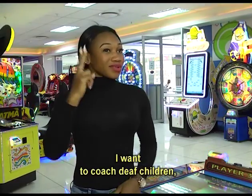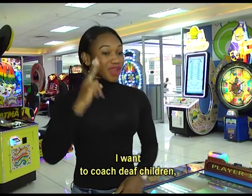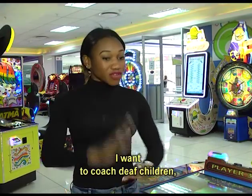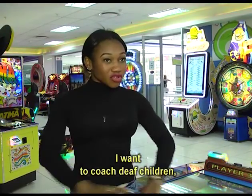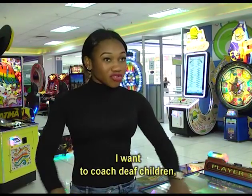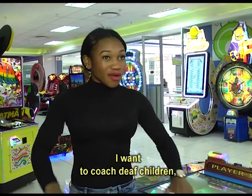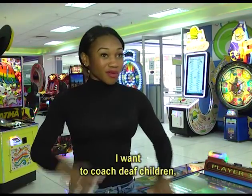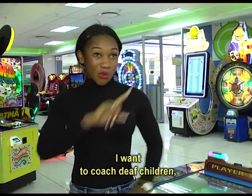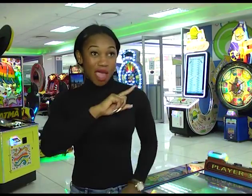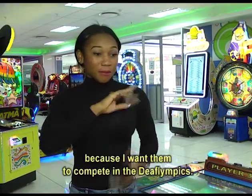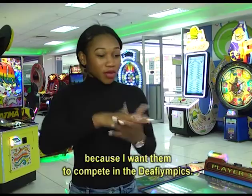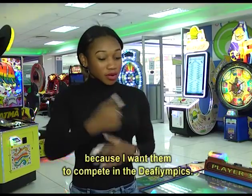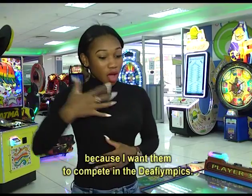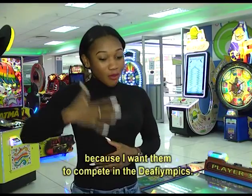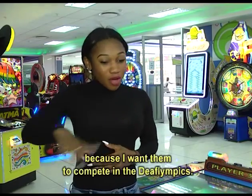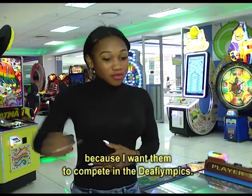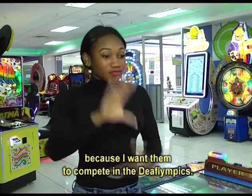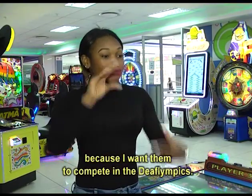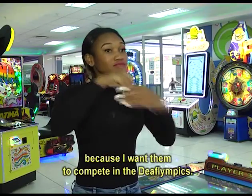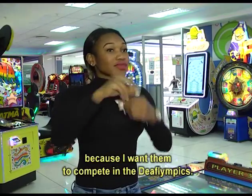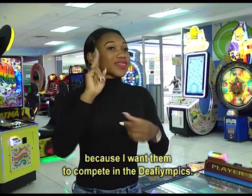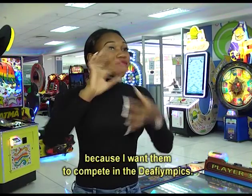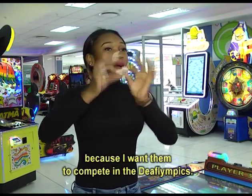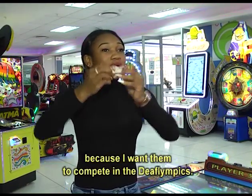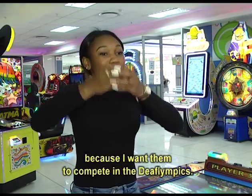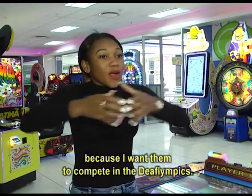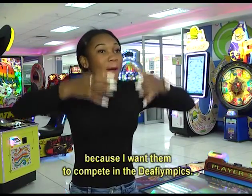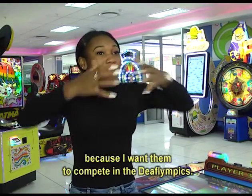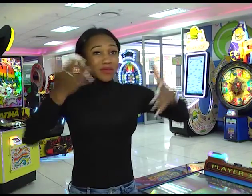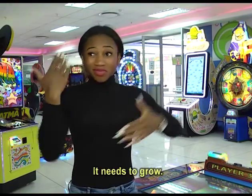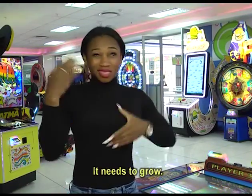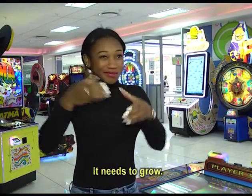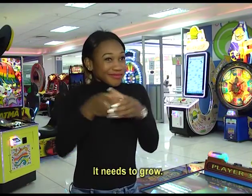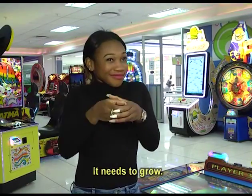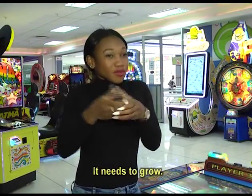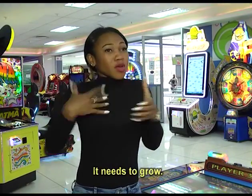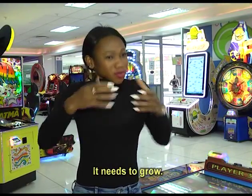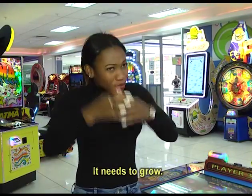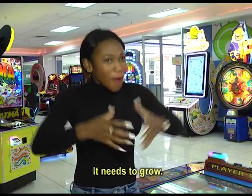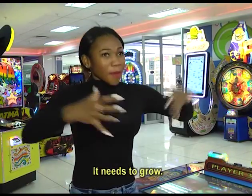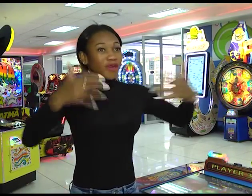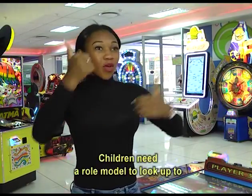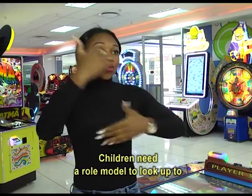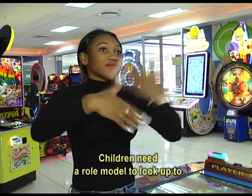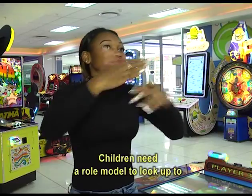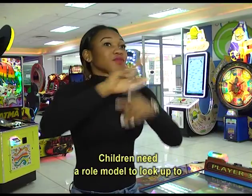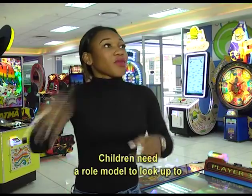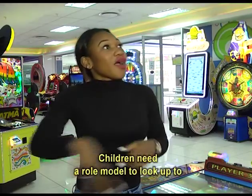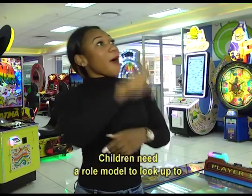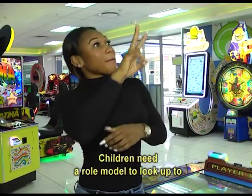I want to coach deaf children because I want them to compete in the Deaflympics. It needs to grow. Children need a role model to